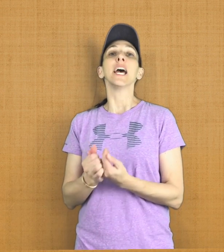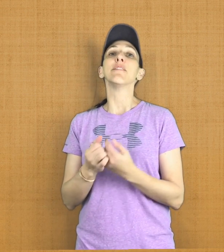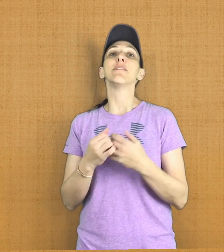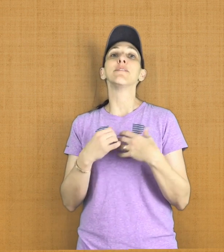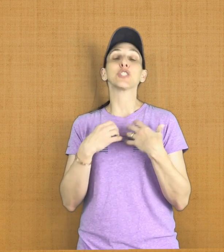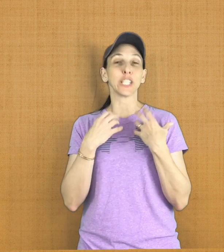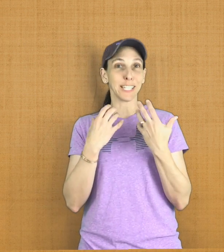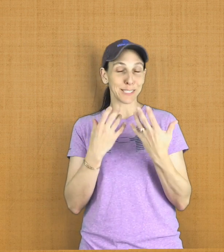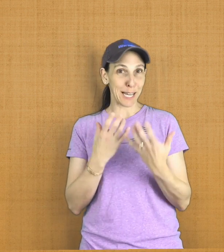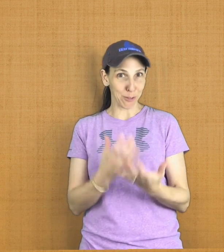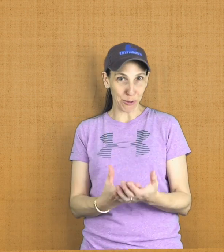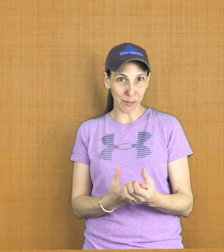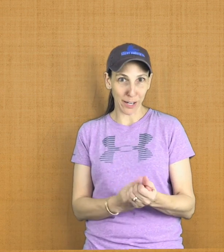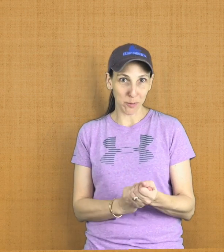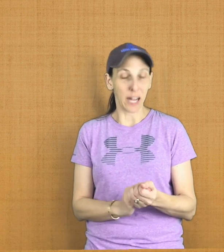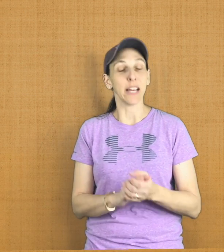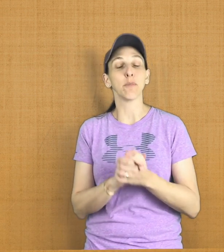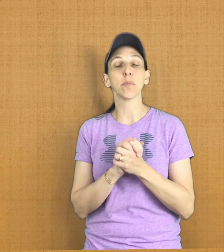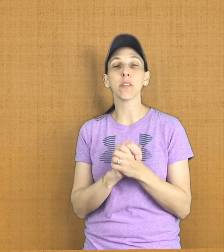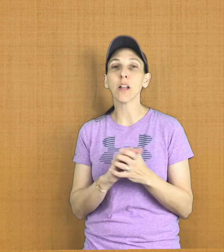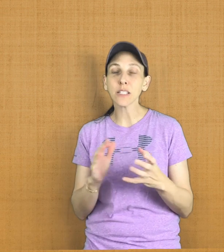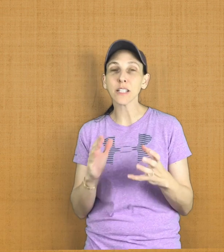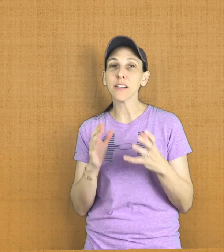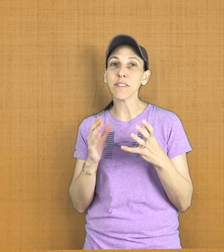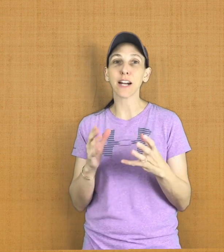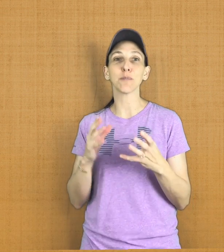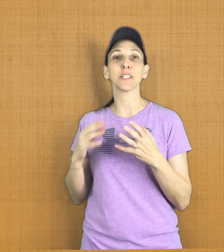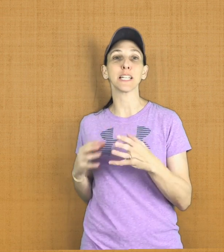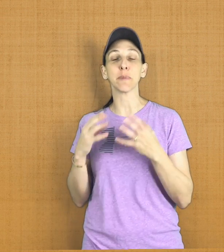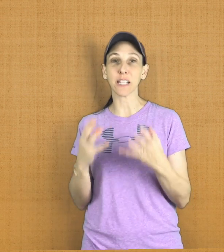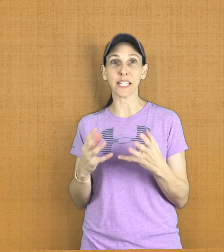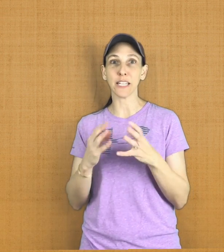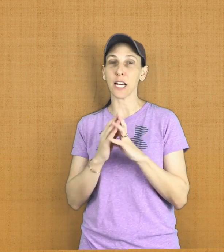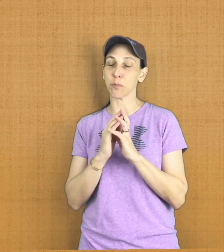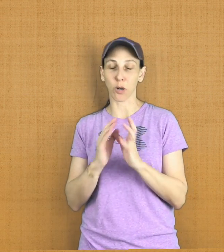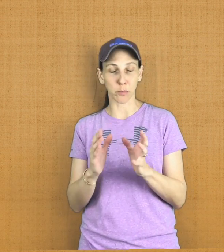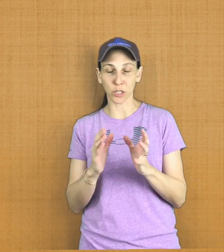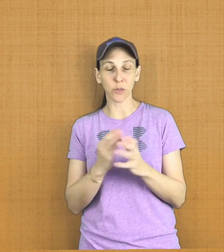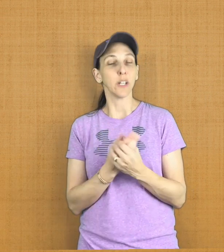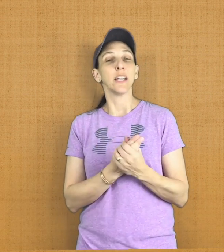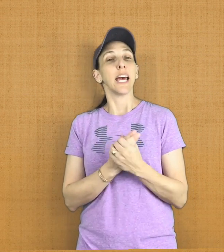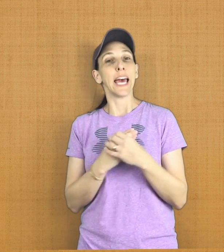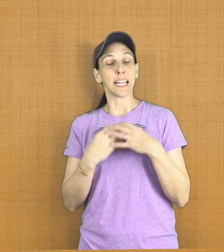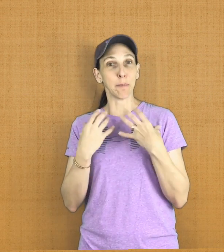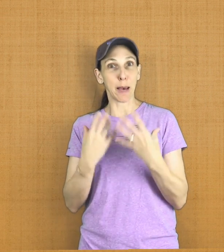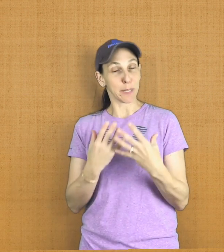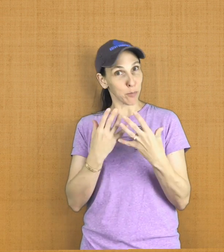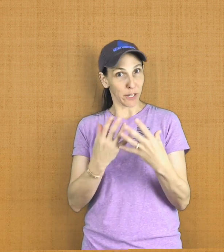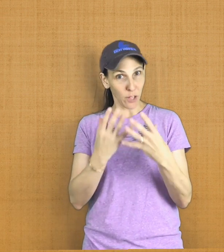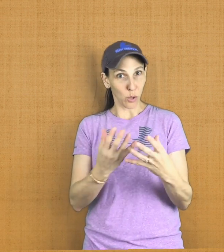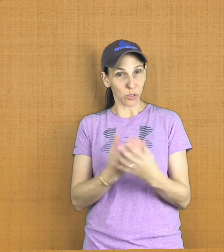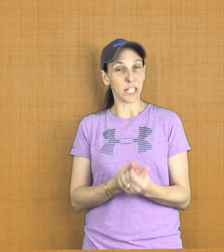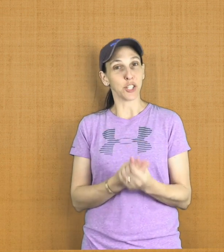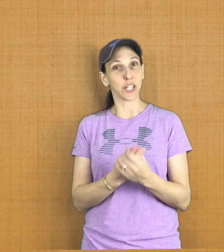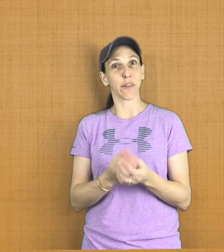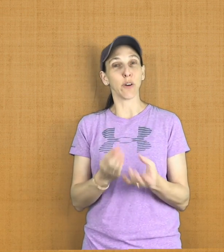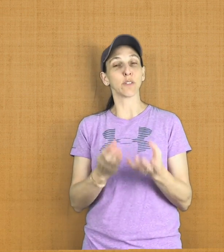If she doesn't have her own firearm, I have plenty of firearms that need to be cleaned, I promise you, and I'm happy to bring those and share those